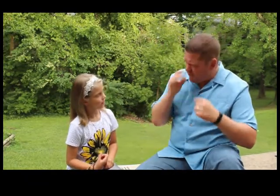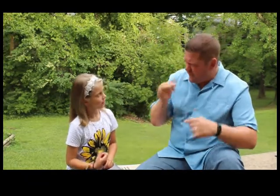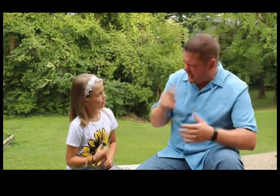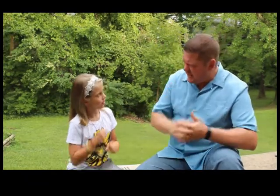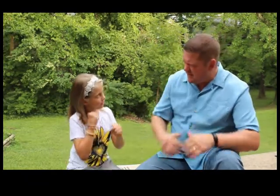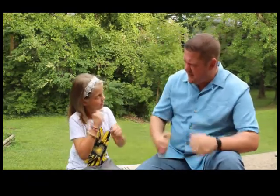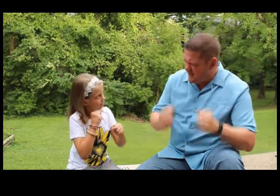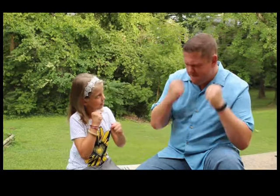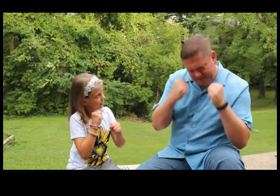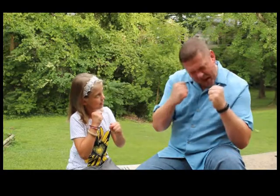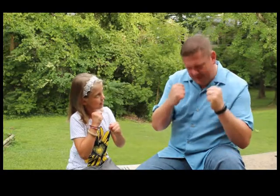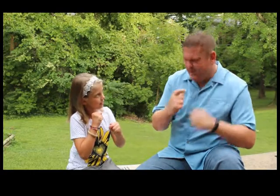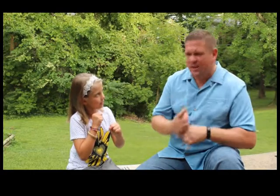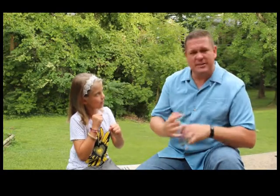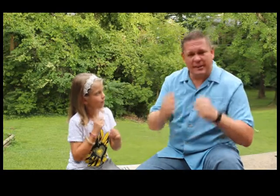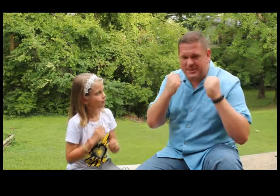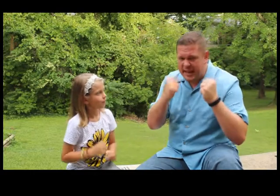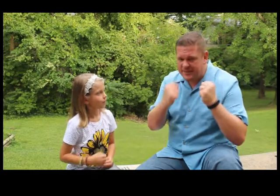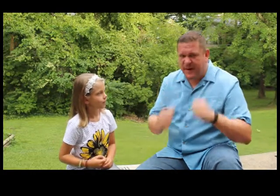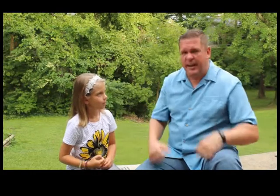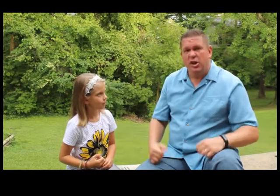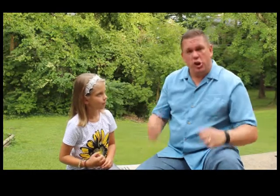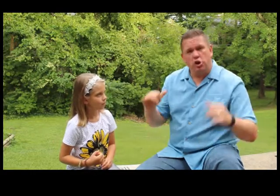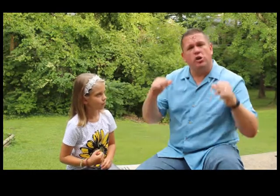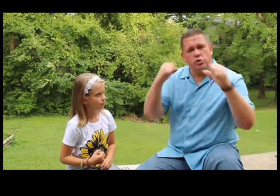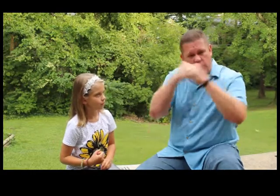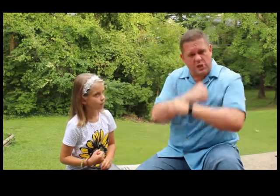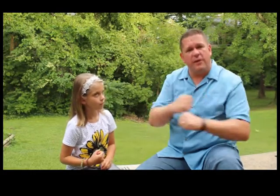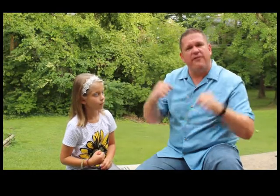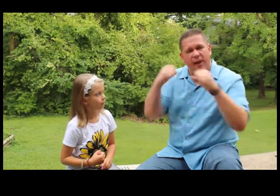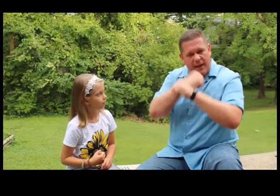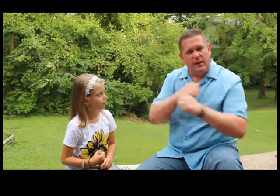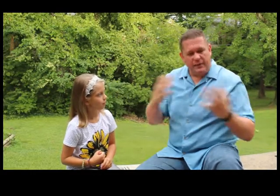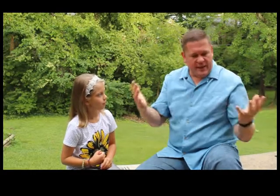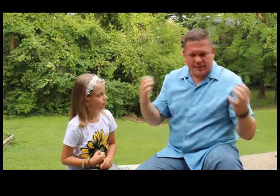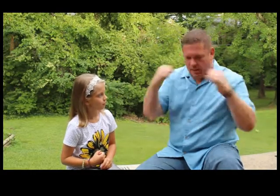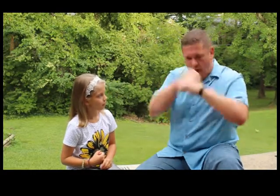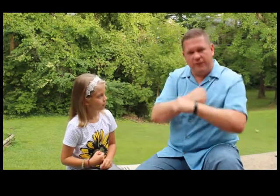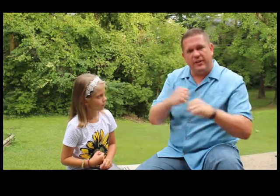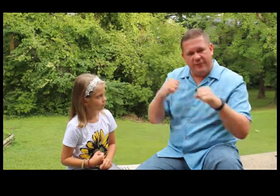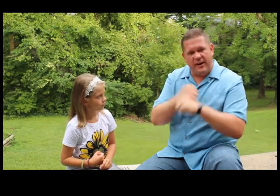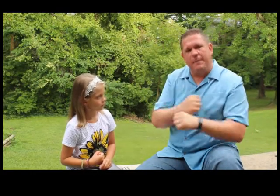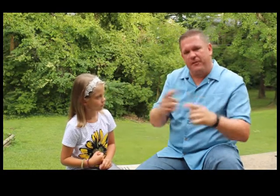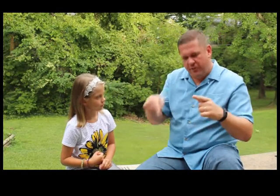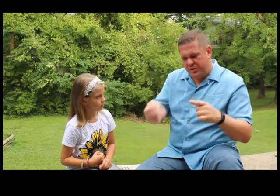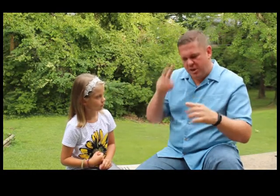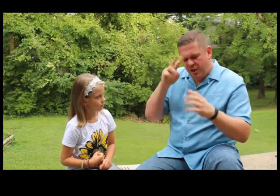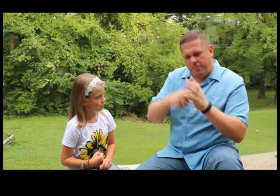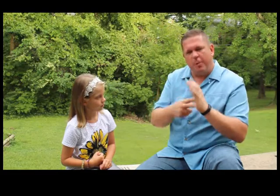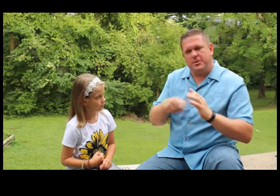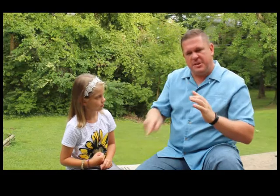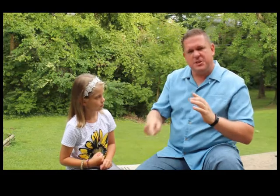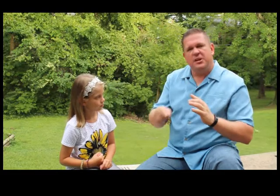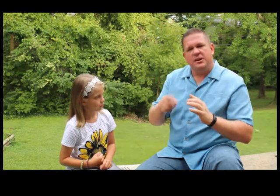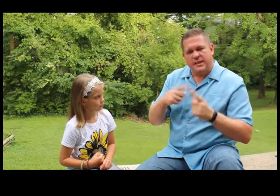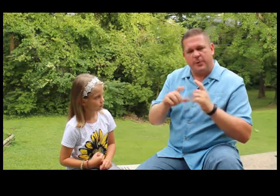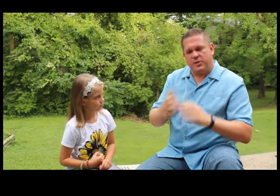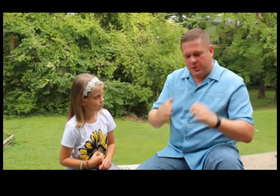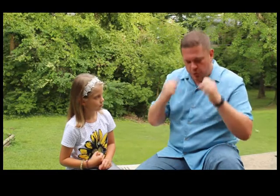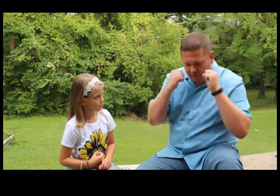for fight again? Fight. That's It's like a stance of fight. You can also do it this way. Fight. That's the conflict of fight. But for the purpose of this sign in this class, we'll do